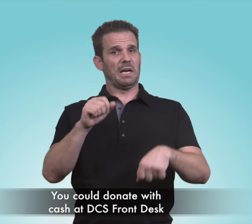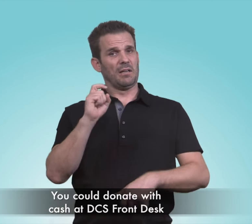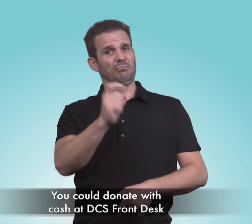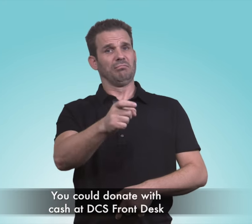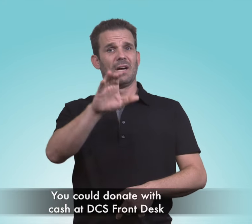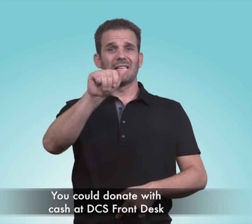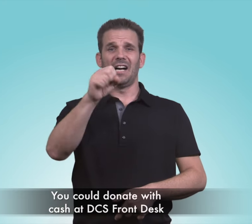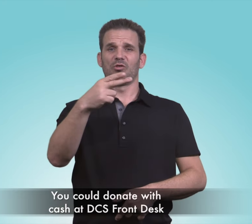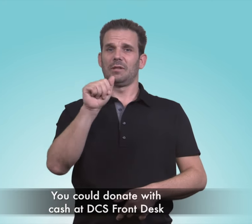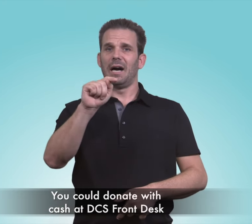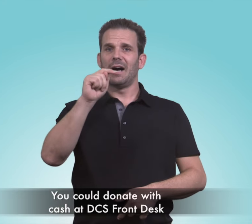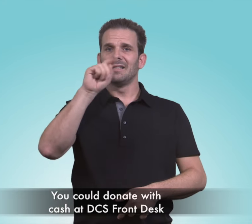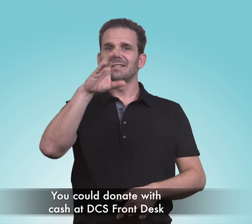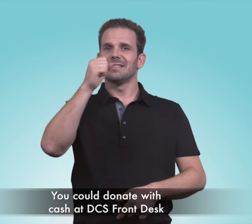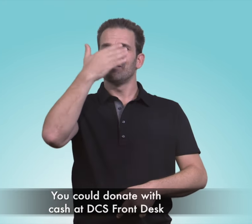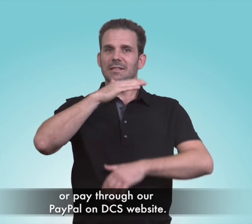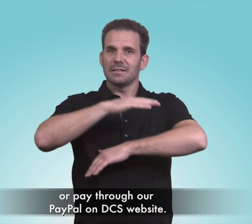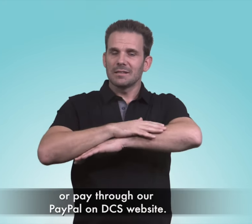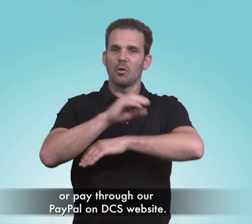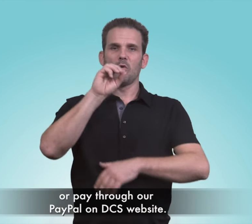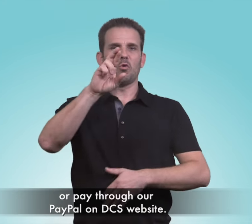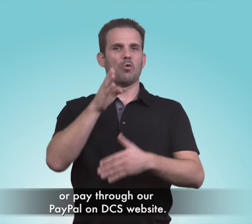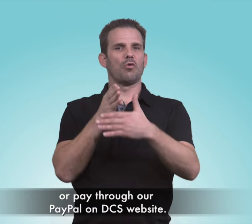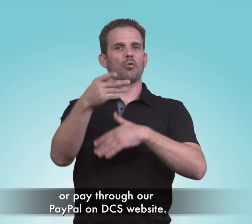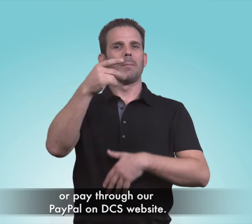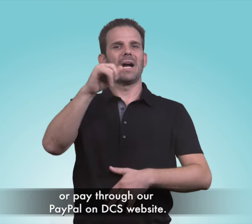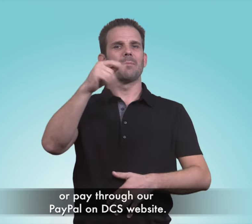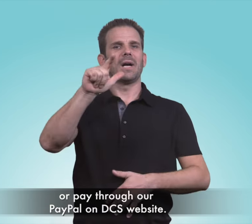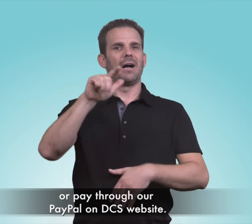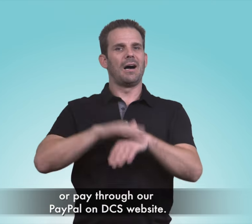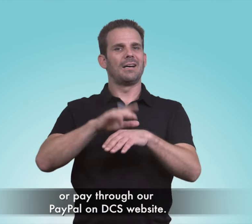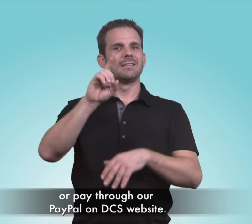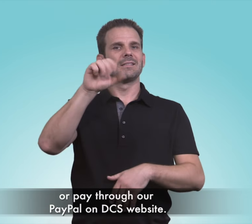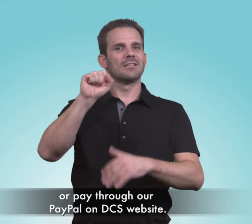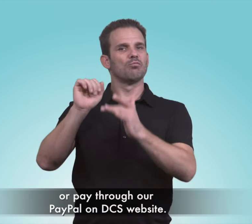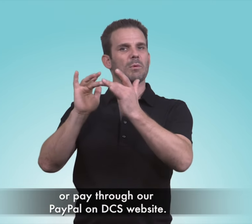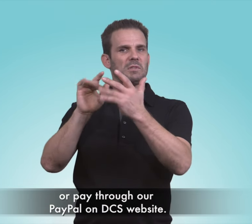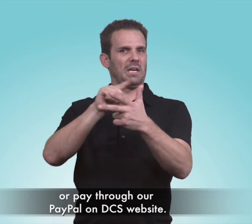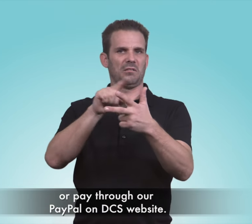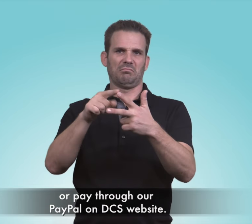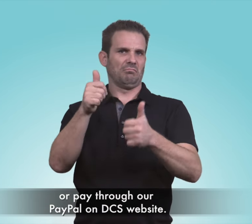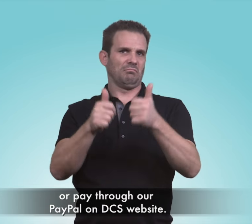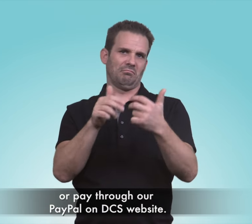You can also donate cash at the front desk of DCS or pay through our PayPal on the DCS website.